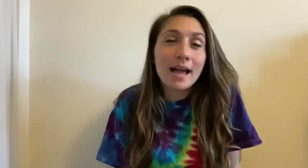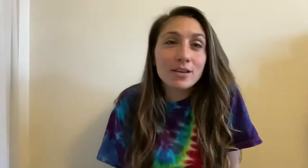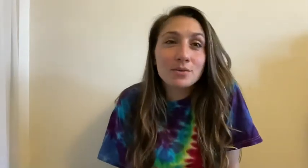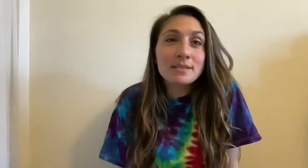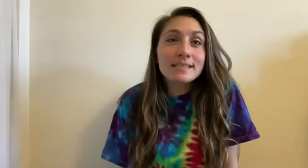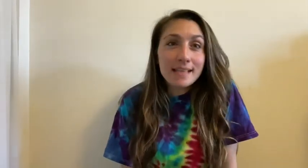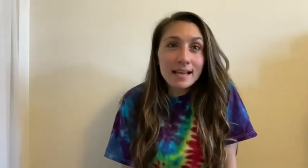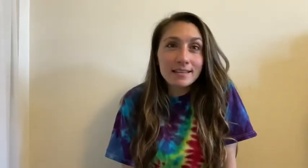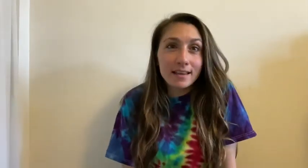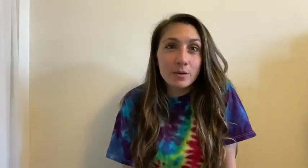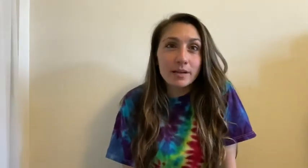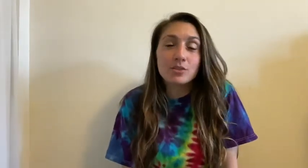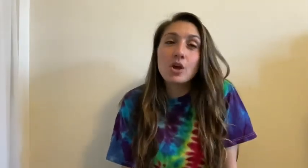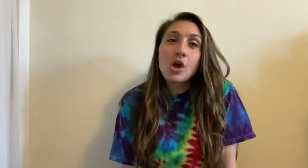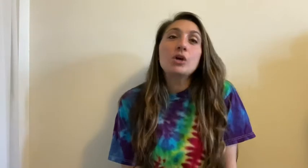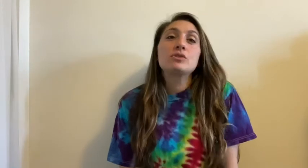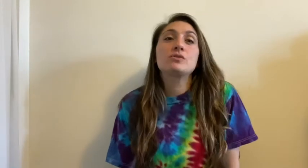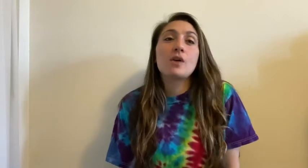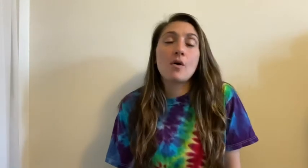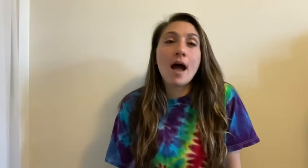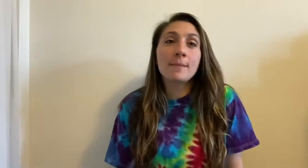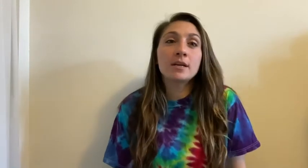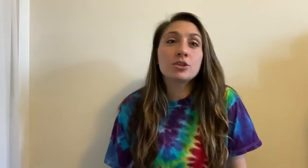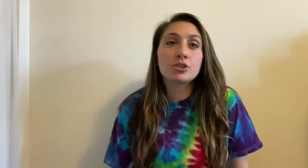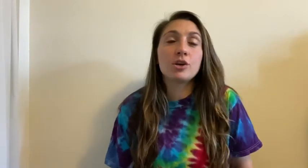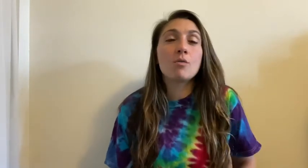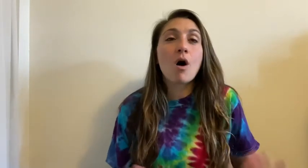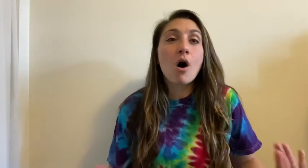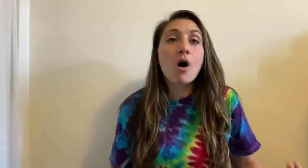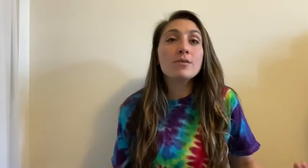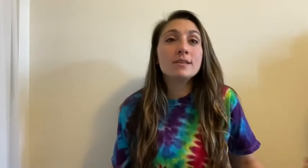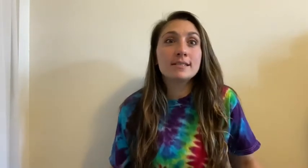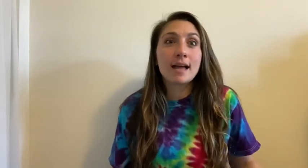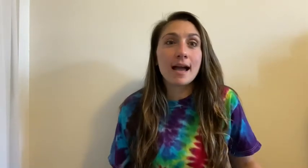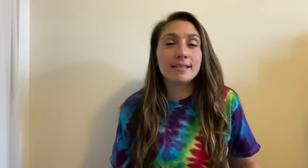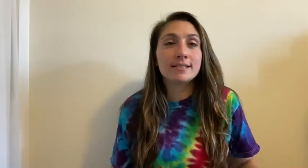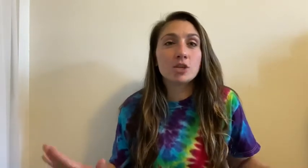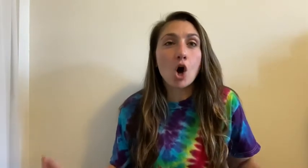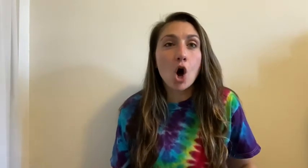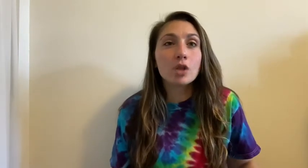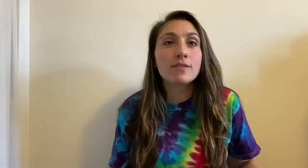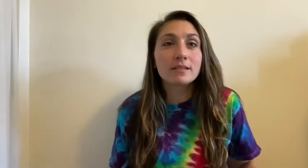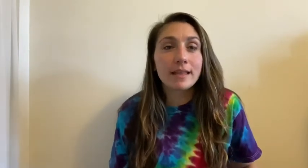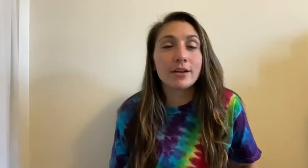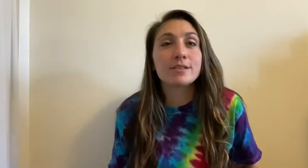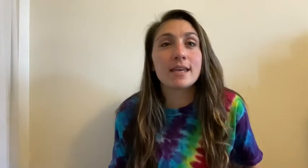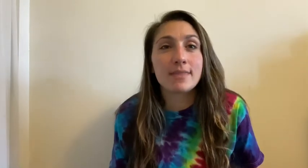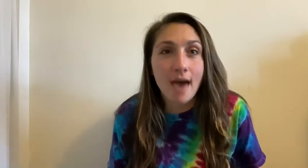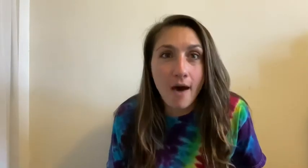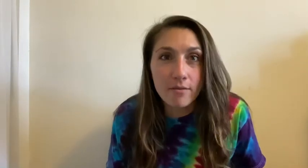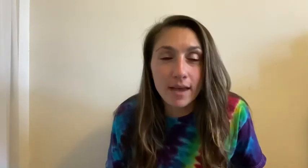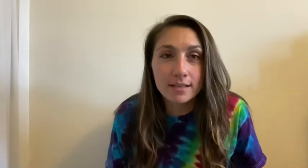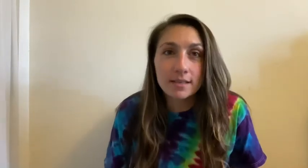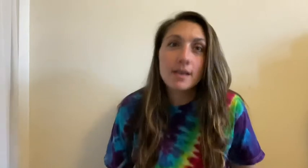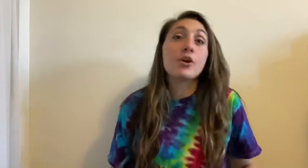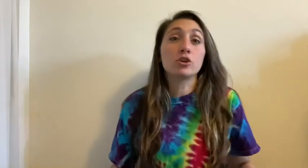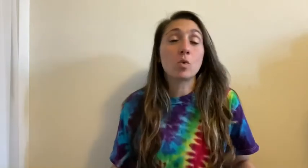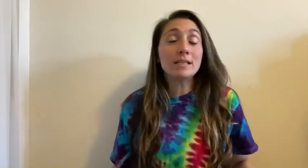use sign language. So I'm gonna show you all the signs to all of the letters in the alphabet. There are 26